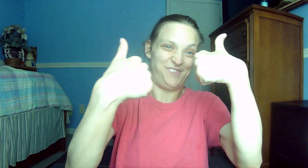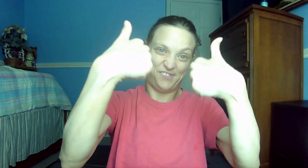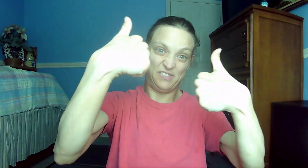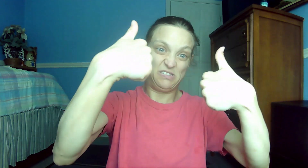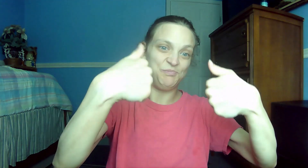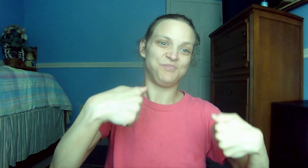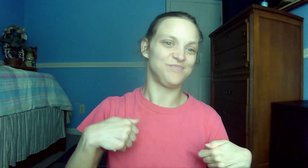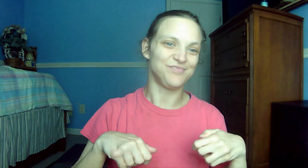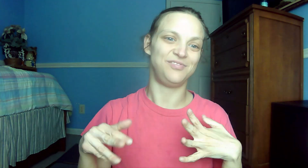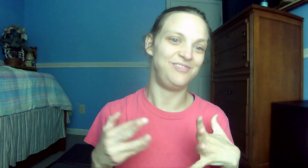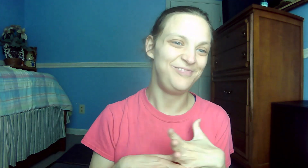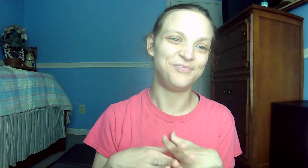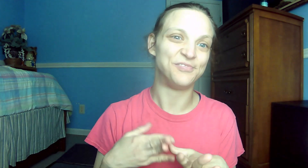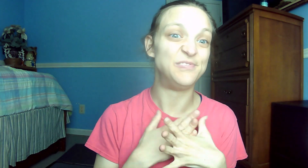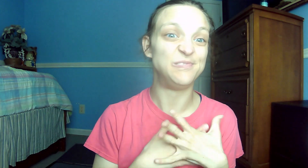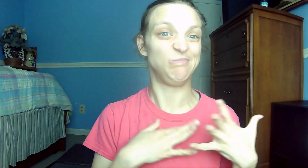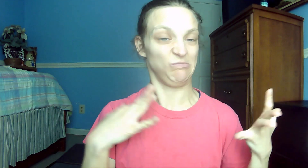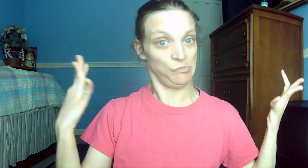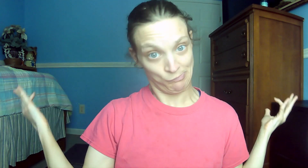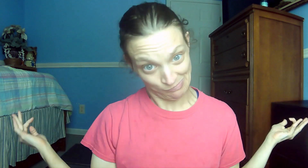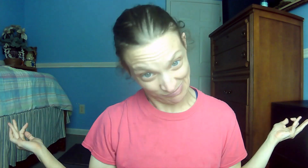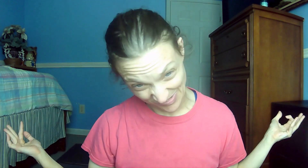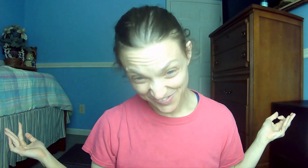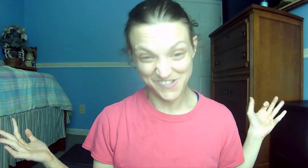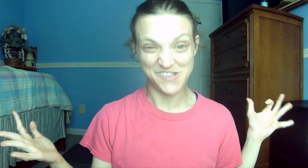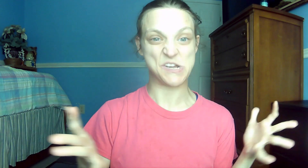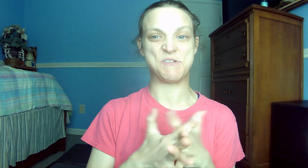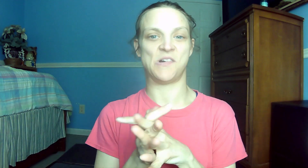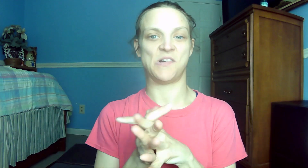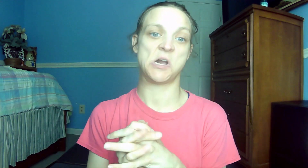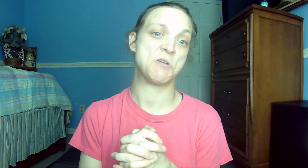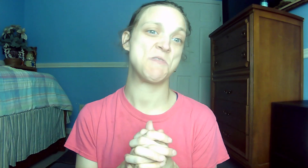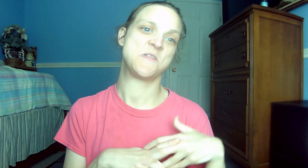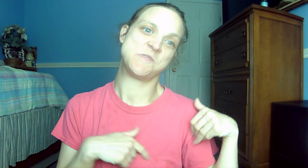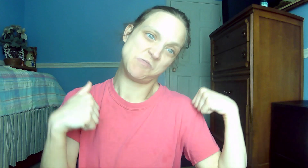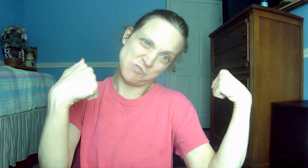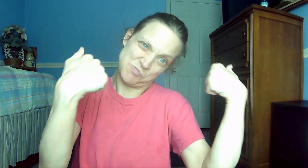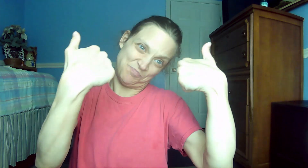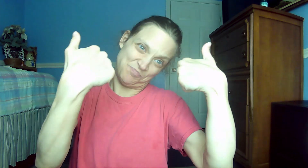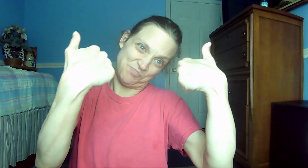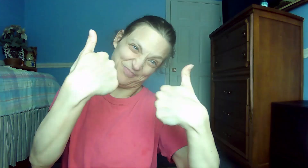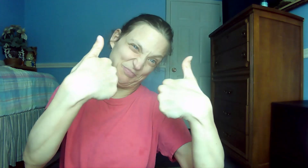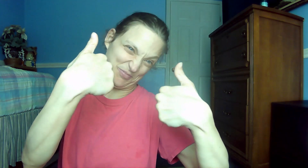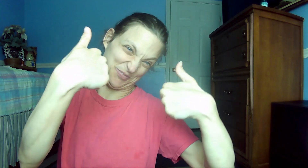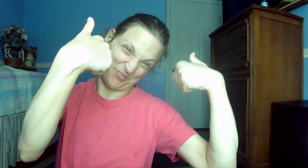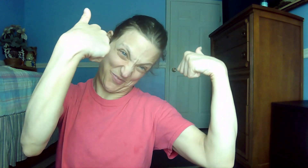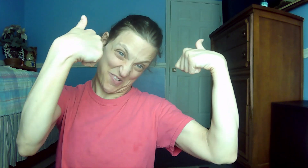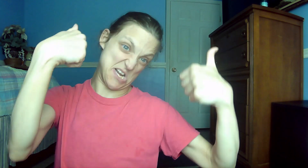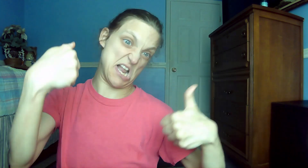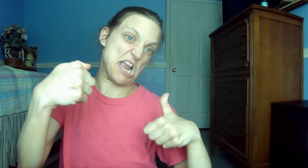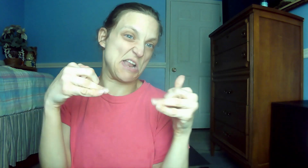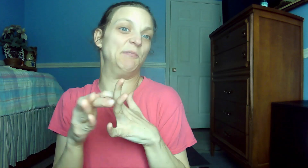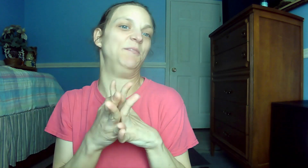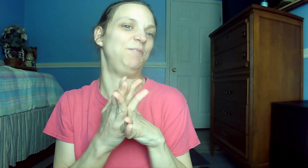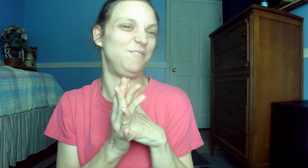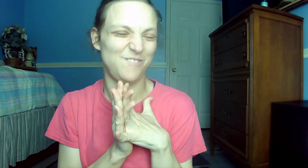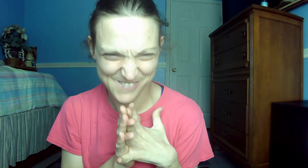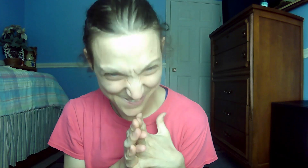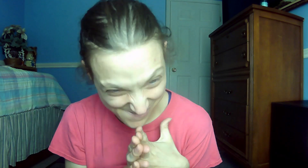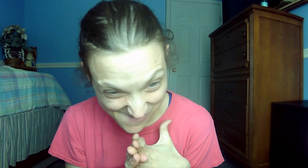can be seen by YouTube's algorithm. 99. and hit the bell if you want to stay up to date. 99. Romans subscribe to my